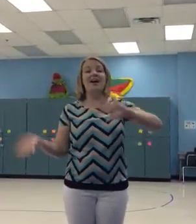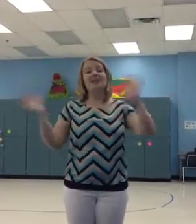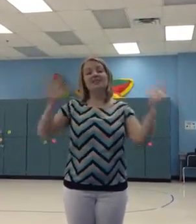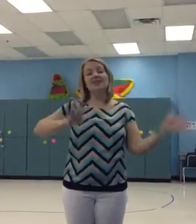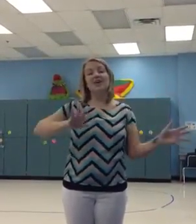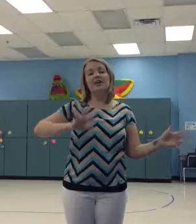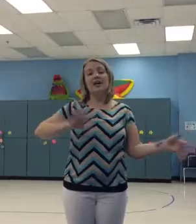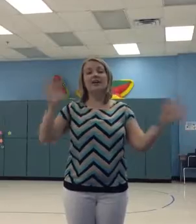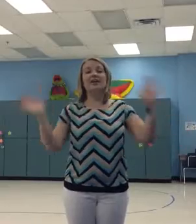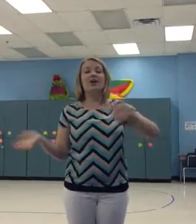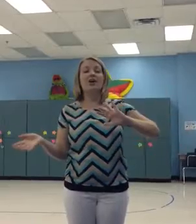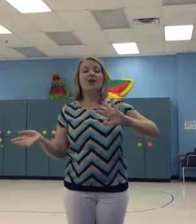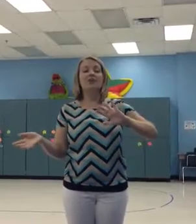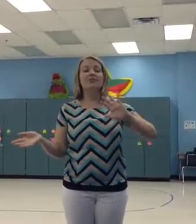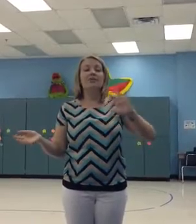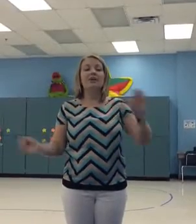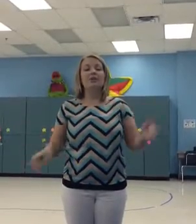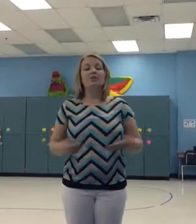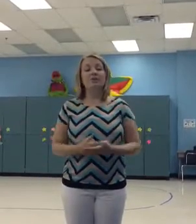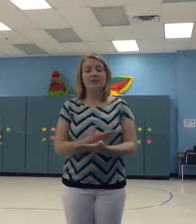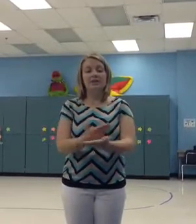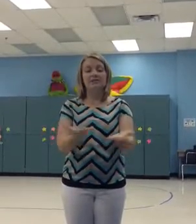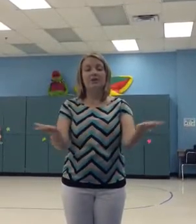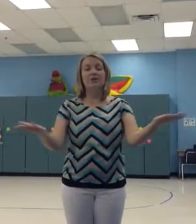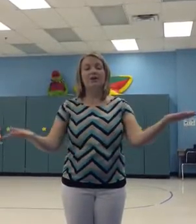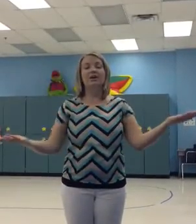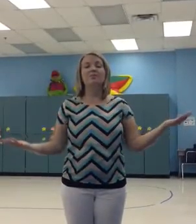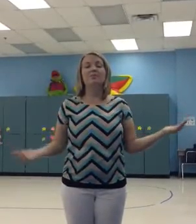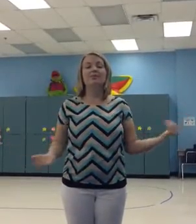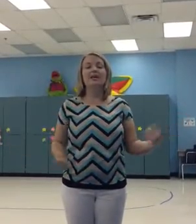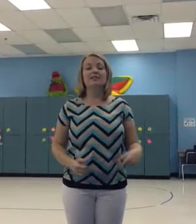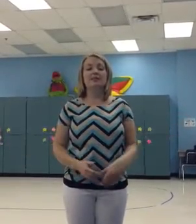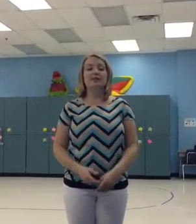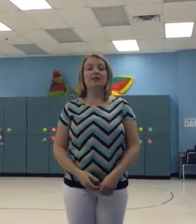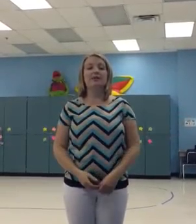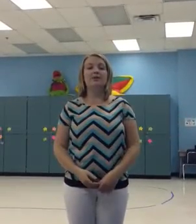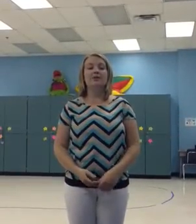Starlight, Starlight Co. We're looking forward, the place to go.